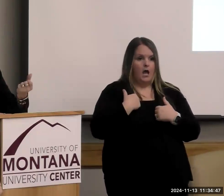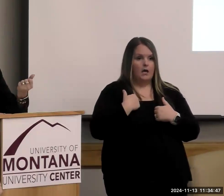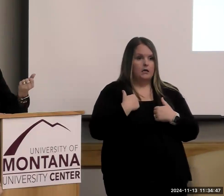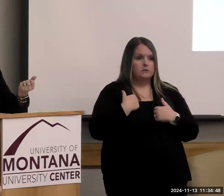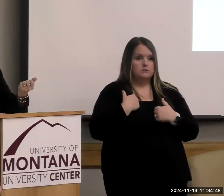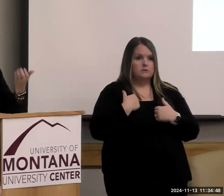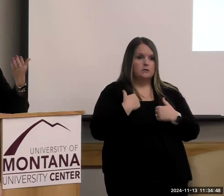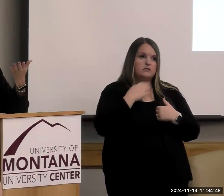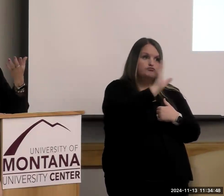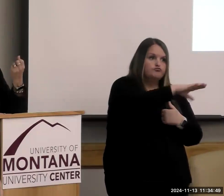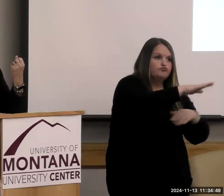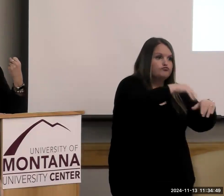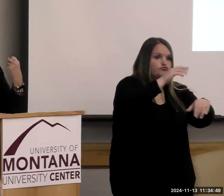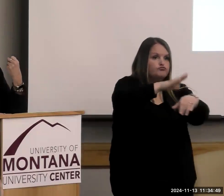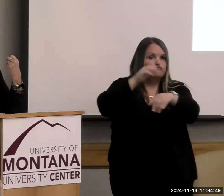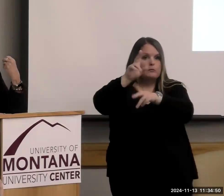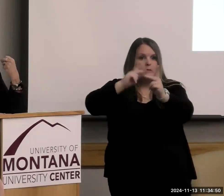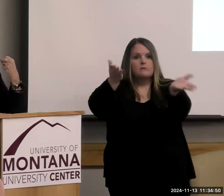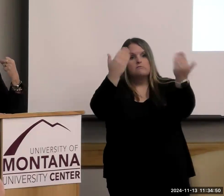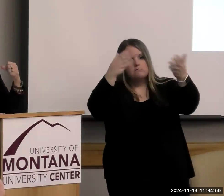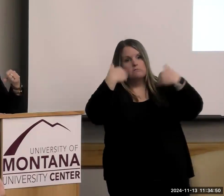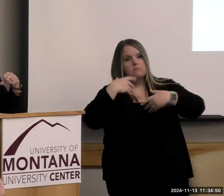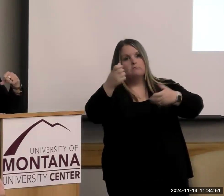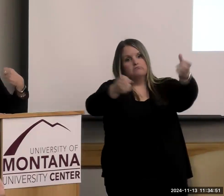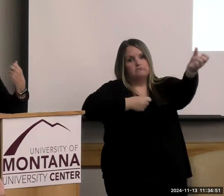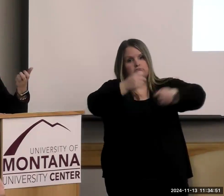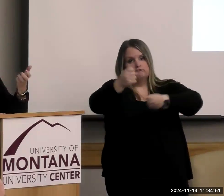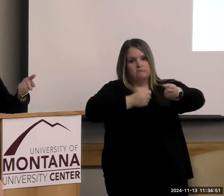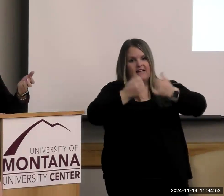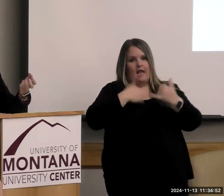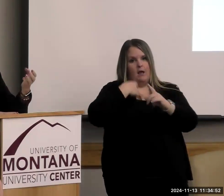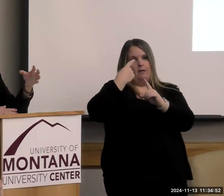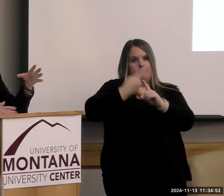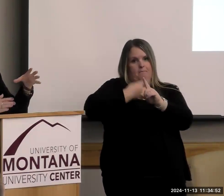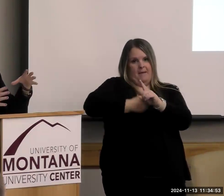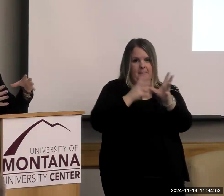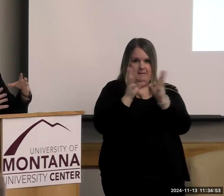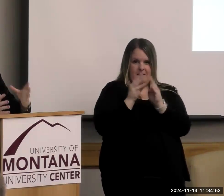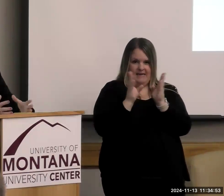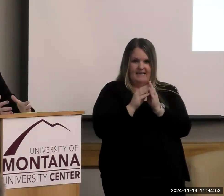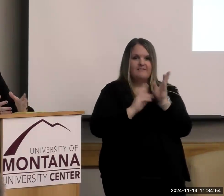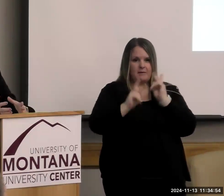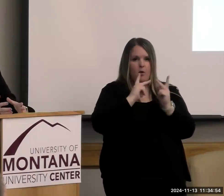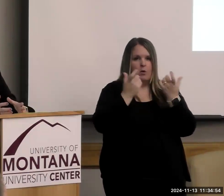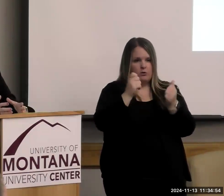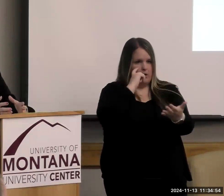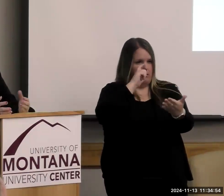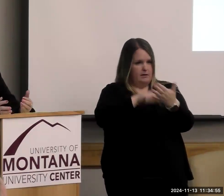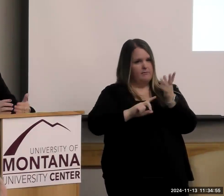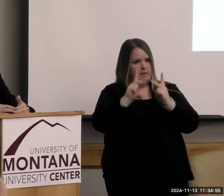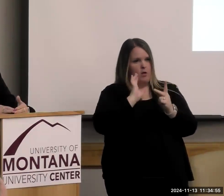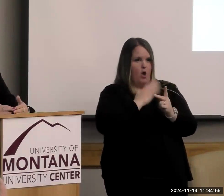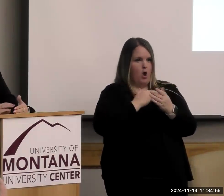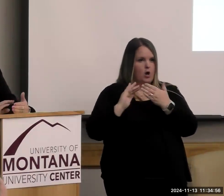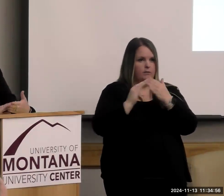people to the table. Caitlin and I pulled them in, and we have monthly meetings. We're trying to identify people in our community